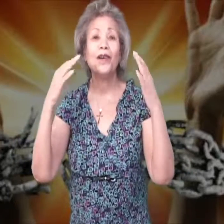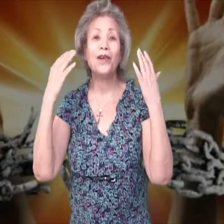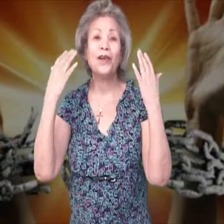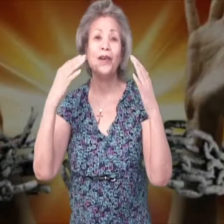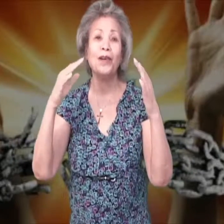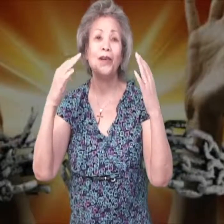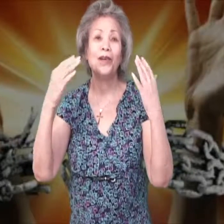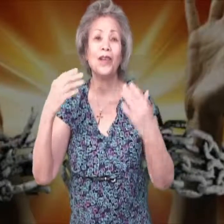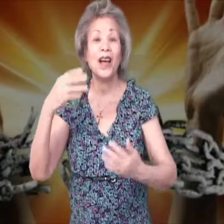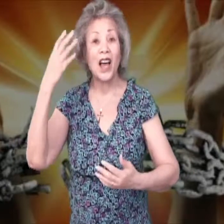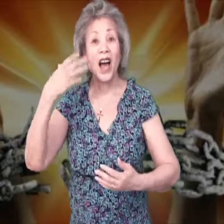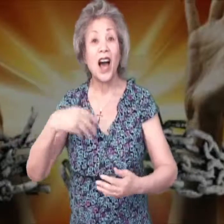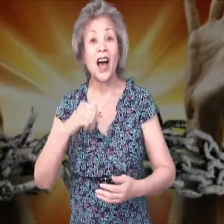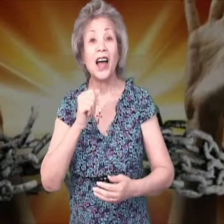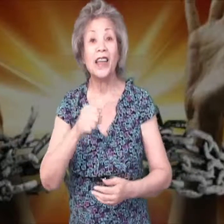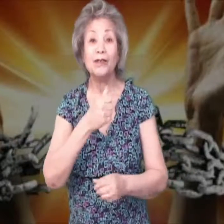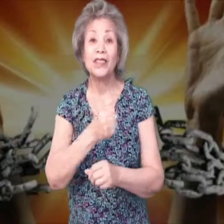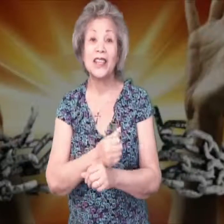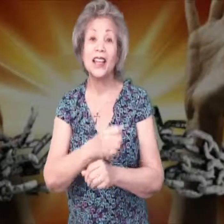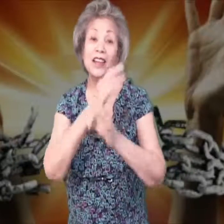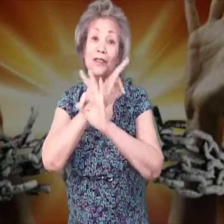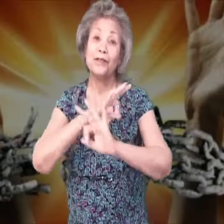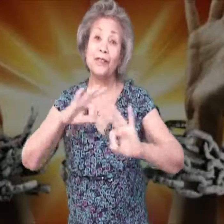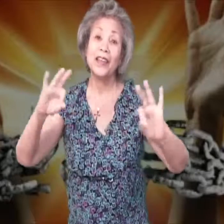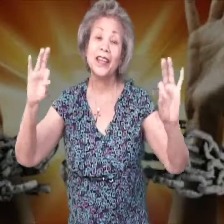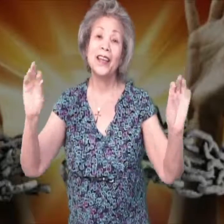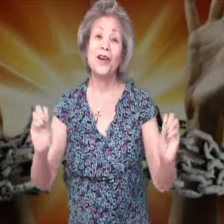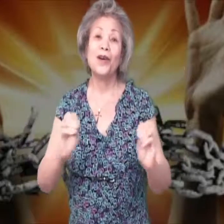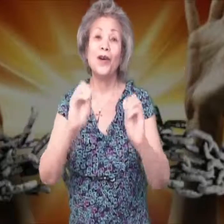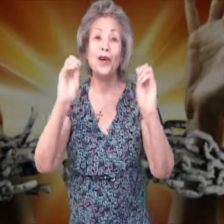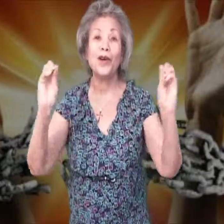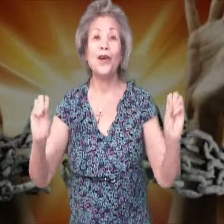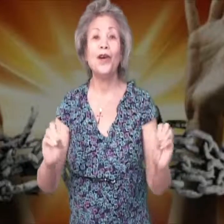I am set free, oh,